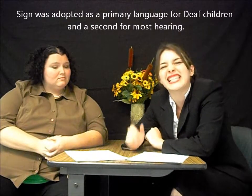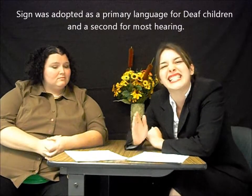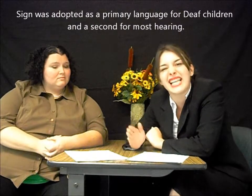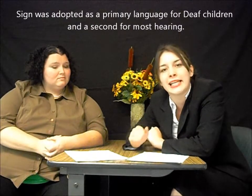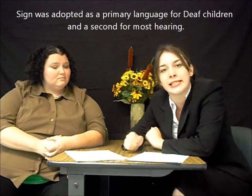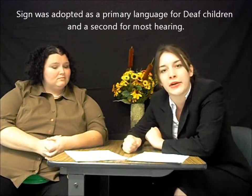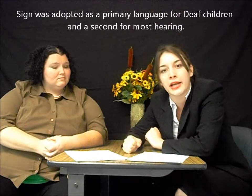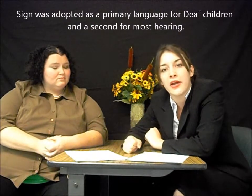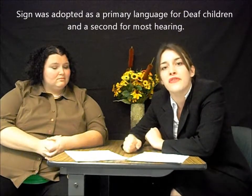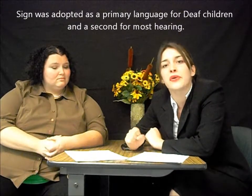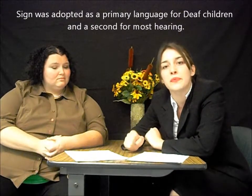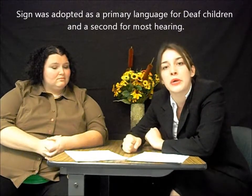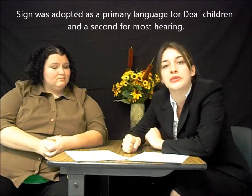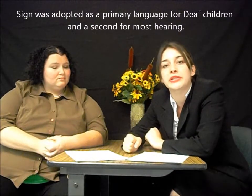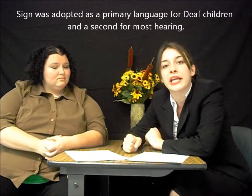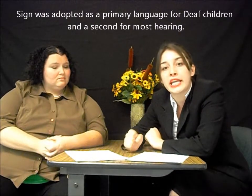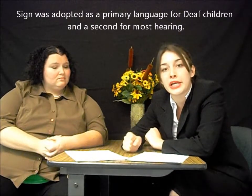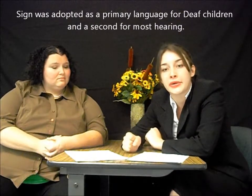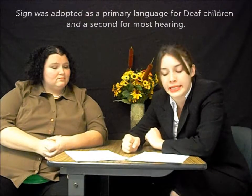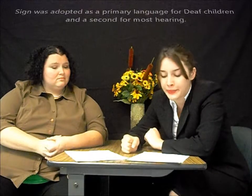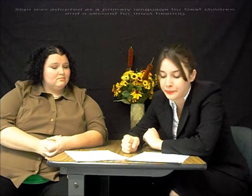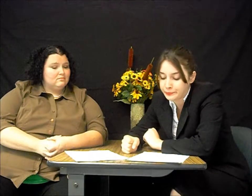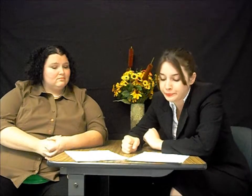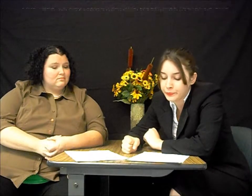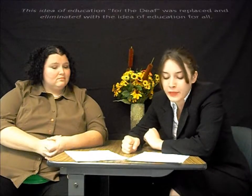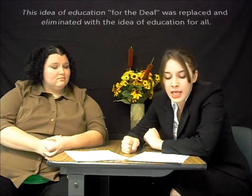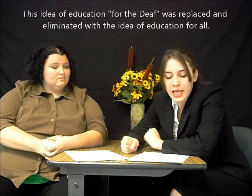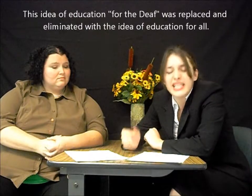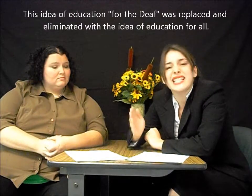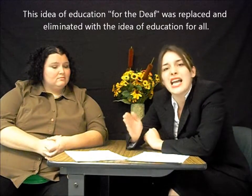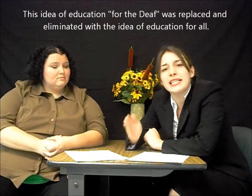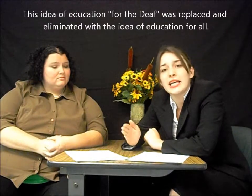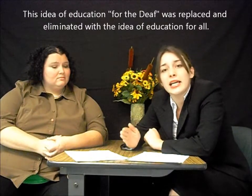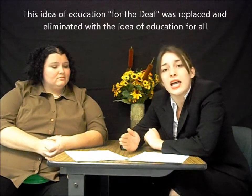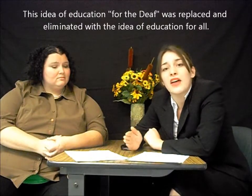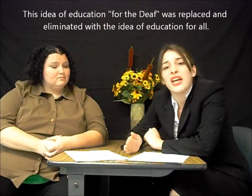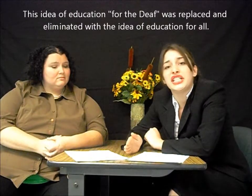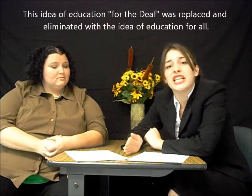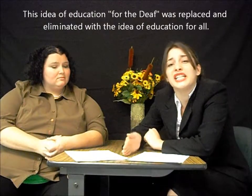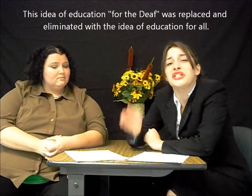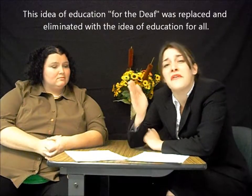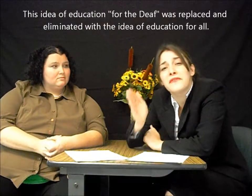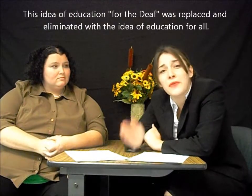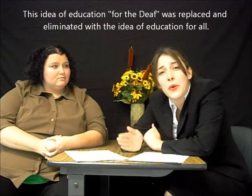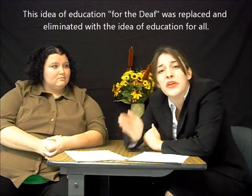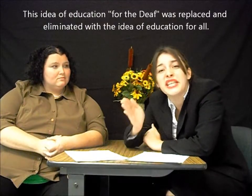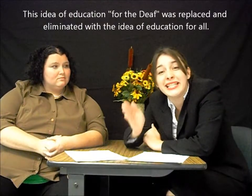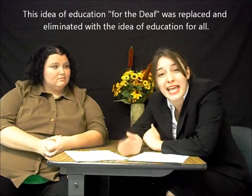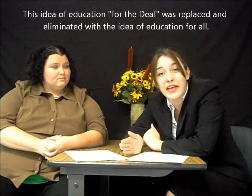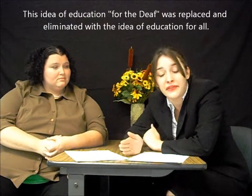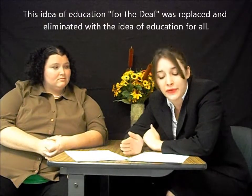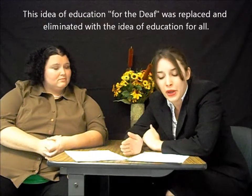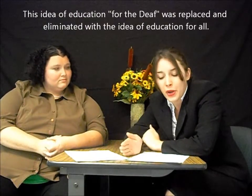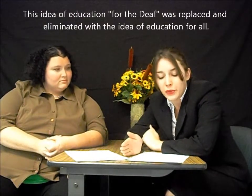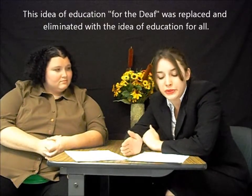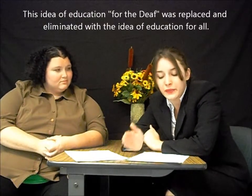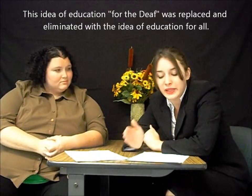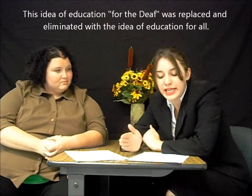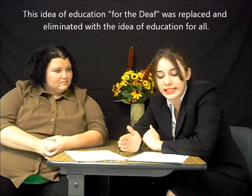secondary for most hearing. This idea of education for the deaf was replaced and